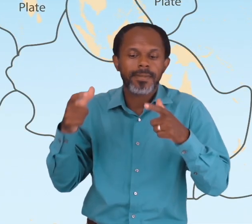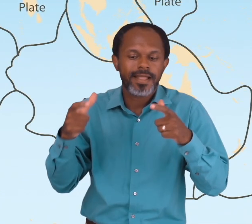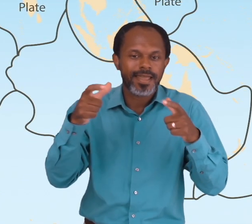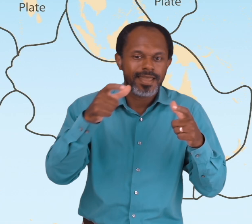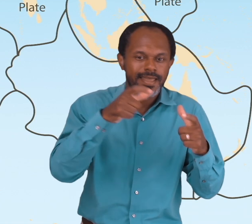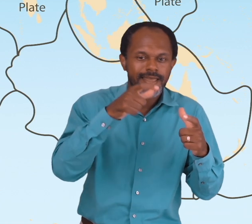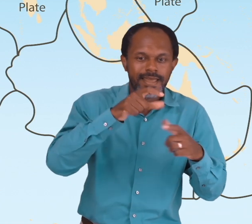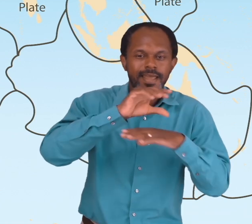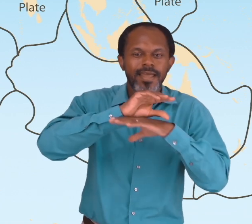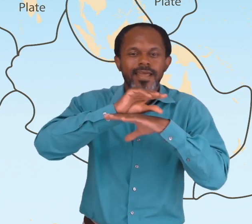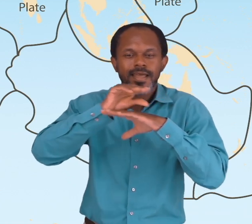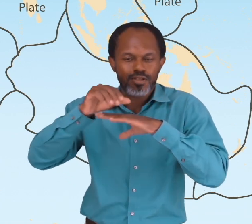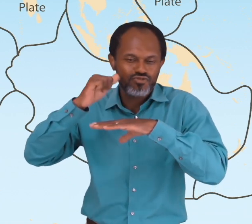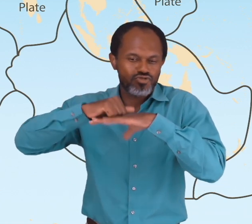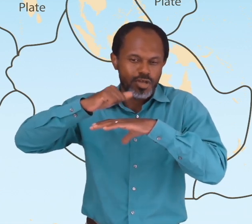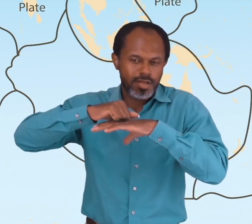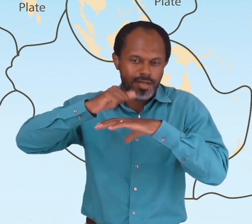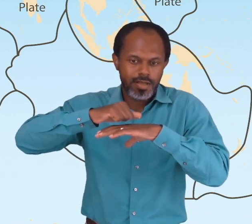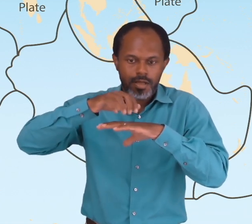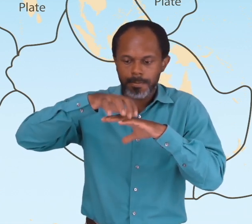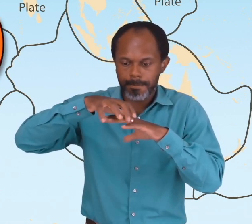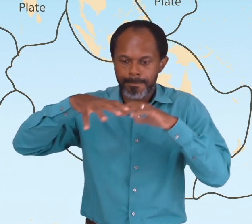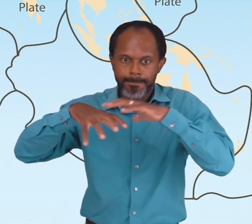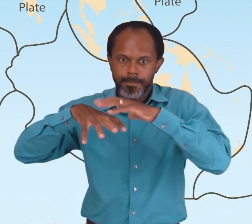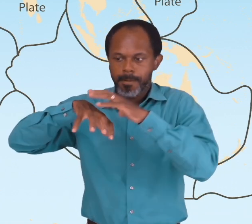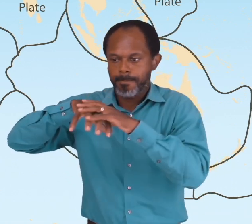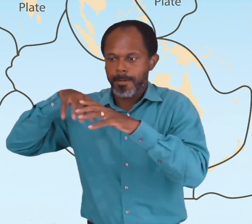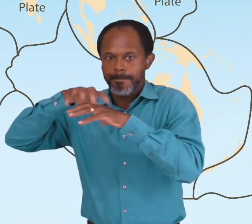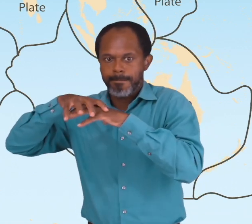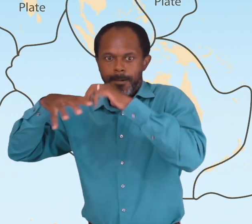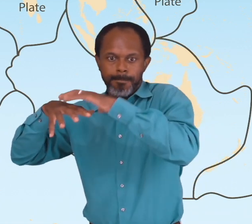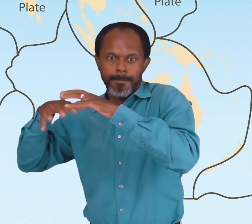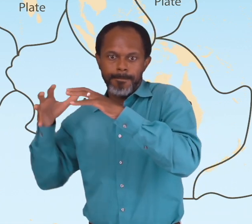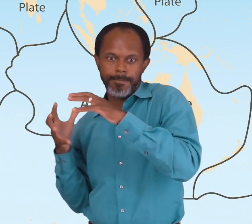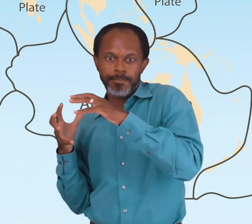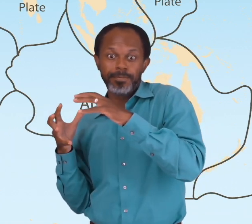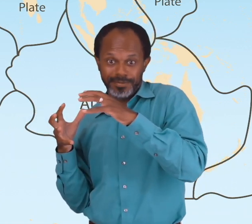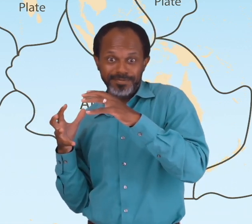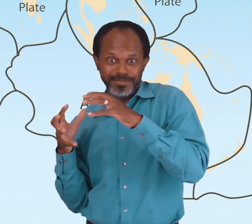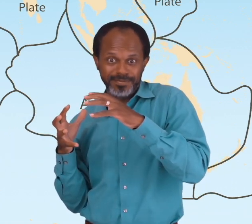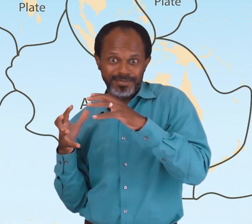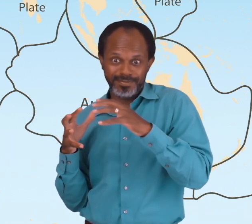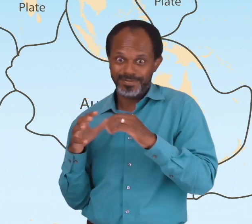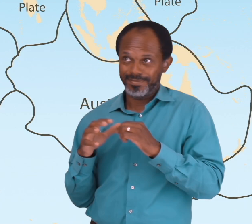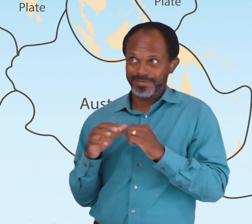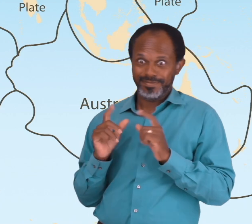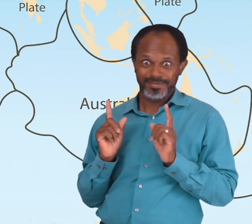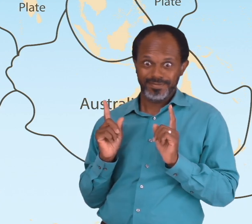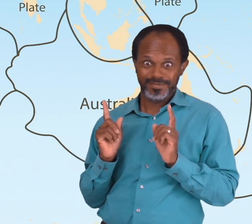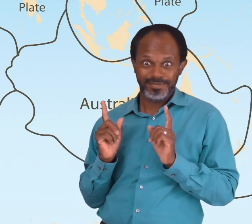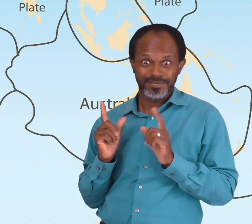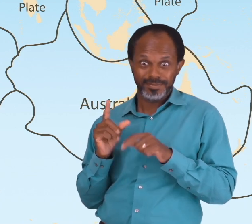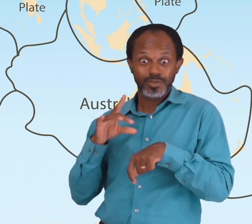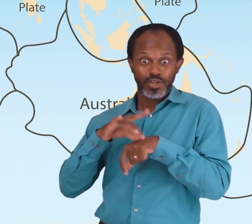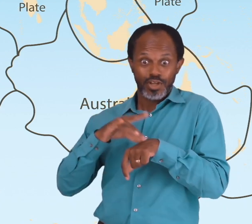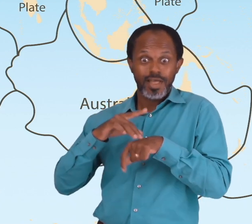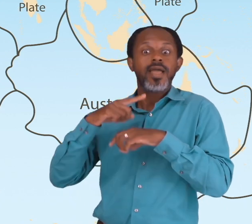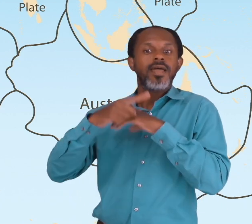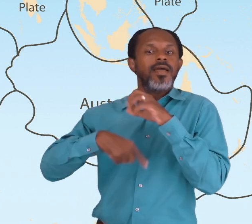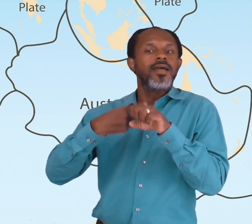tectonic plates. There are about 15 major slabs that join together, kind of like a puzzle.